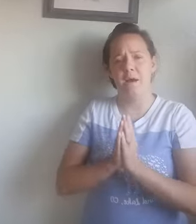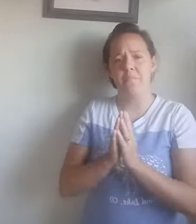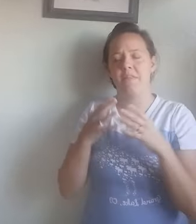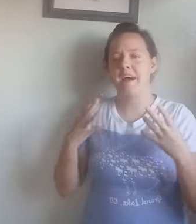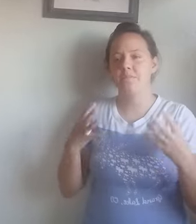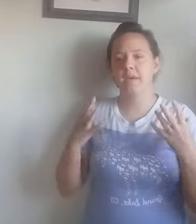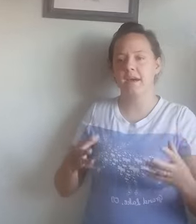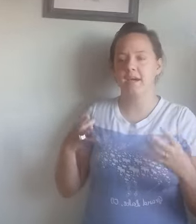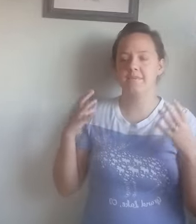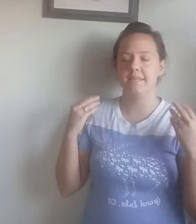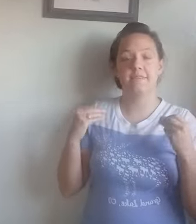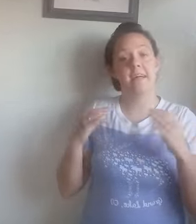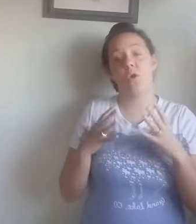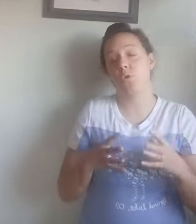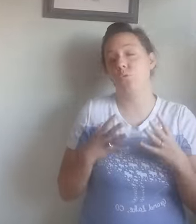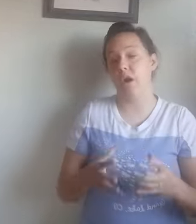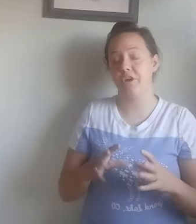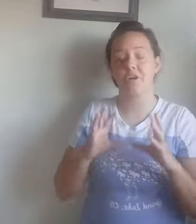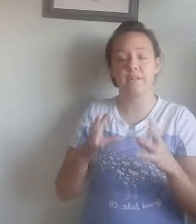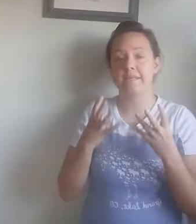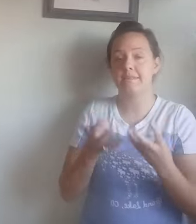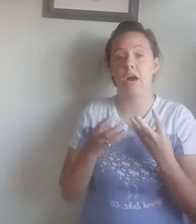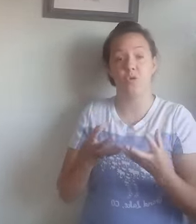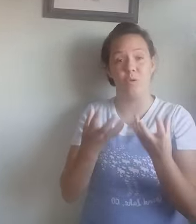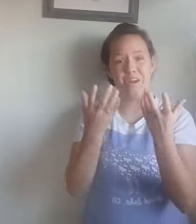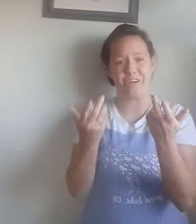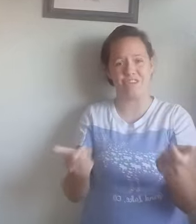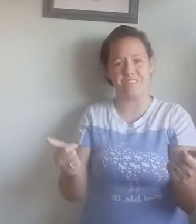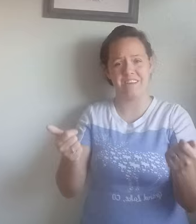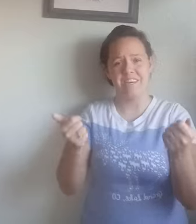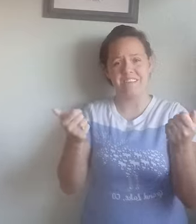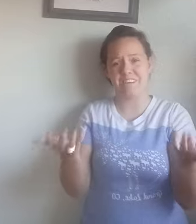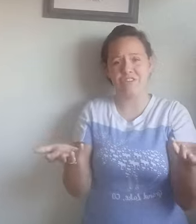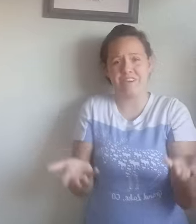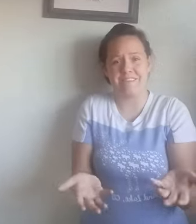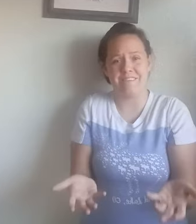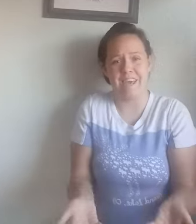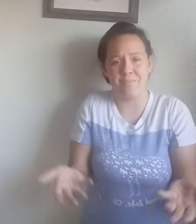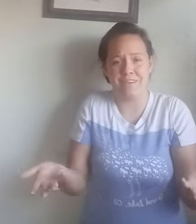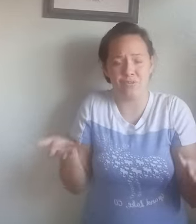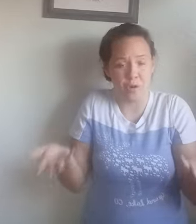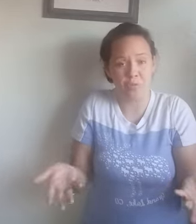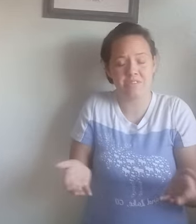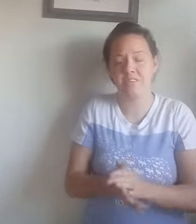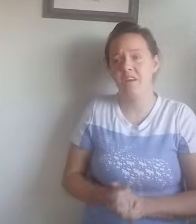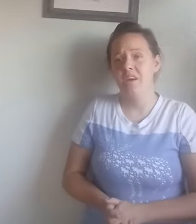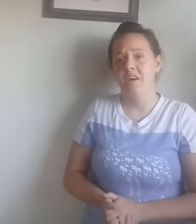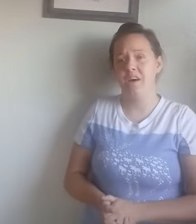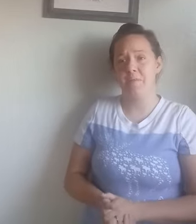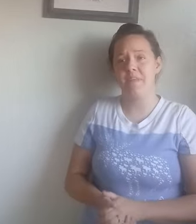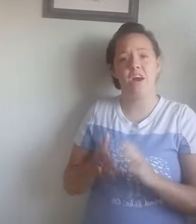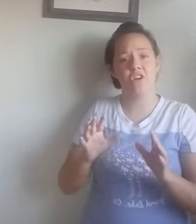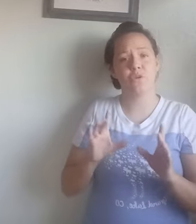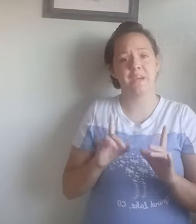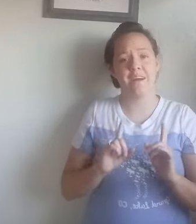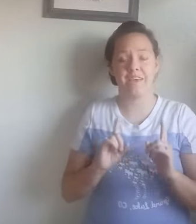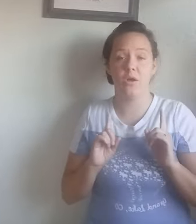And that's because it does not hold water. Acrylic does not hold water. just sits there and gets damp and gross. It also cannot get